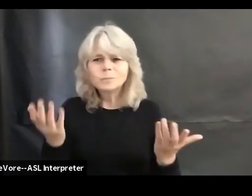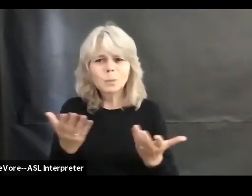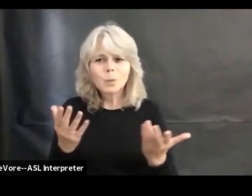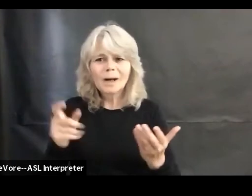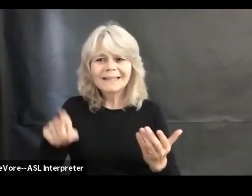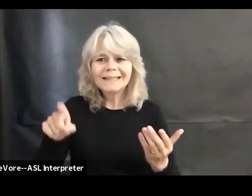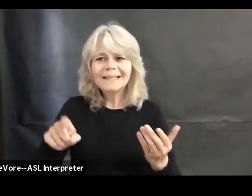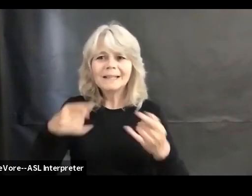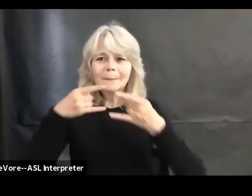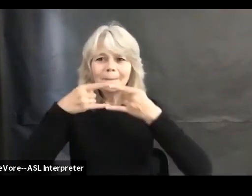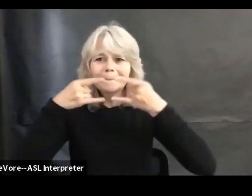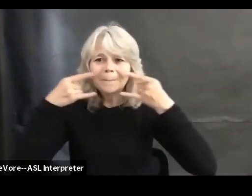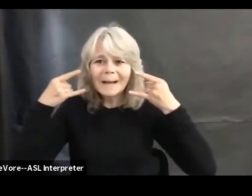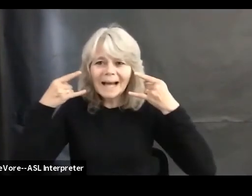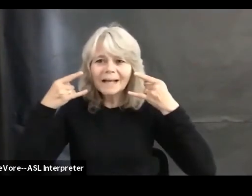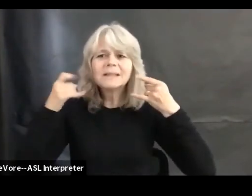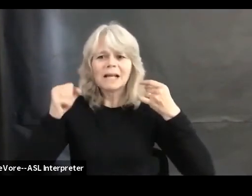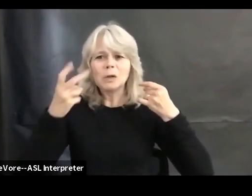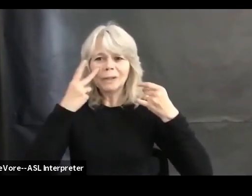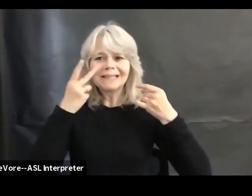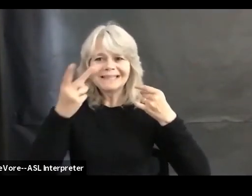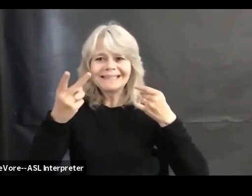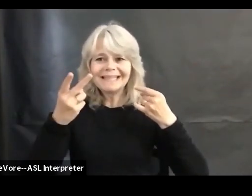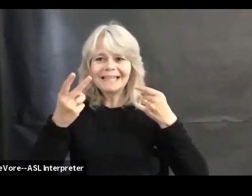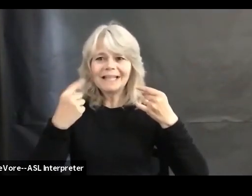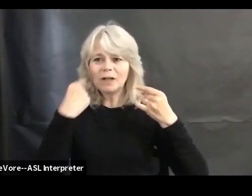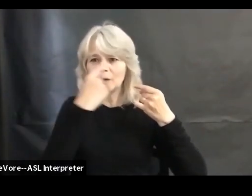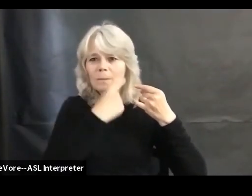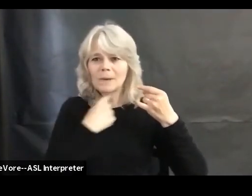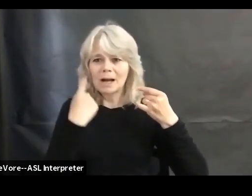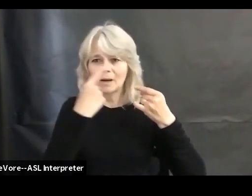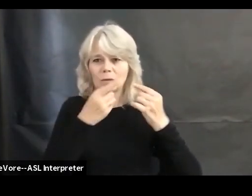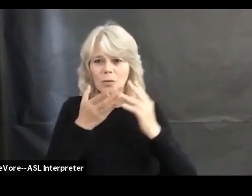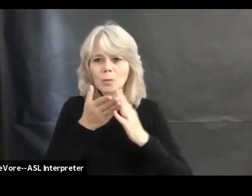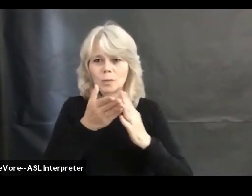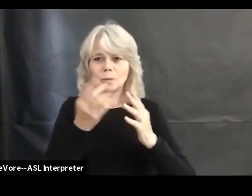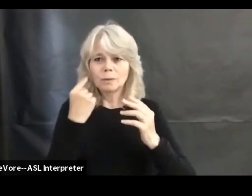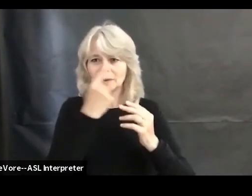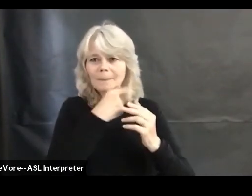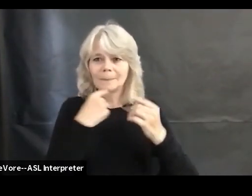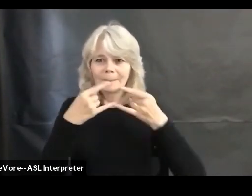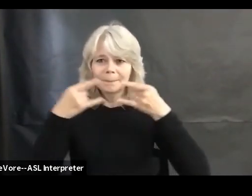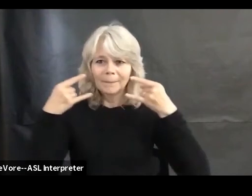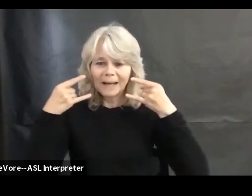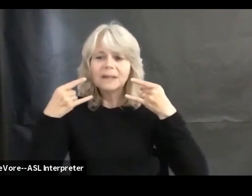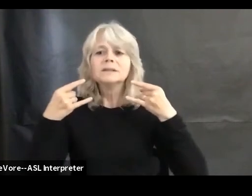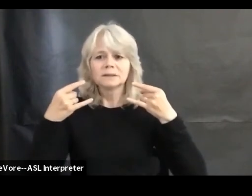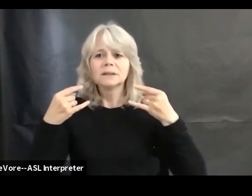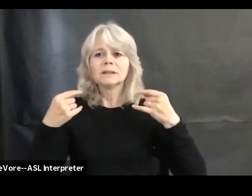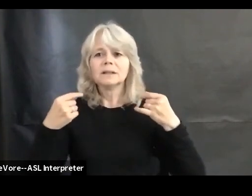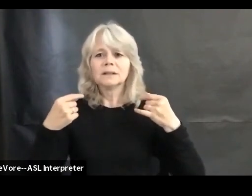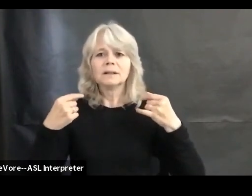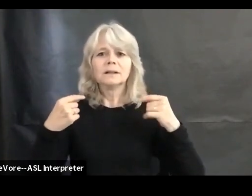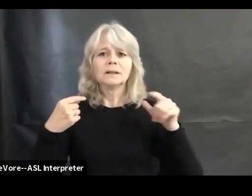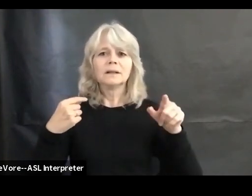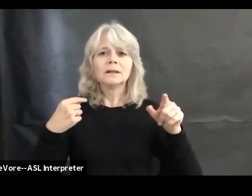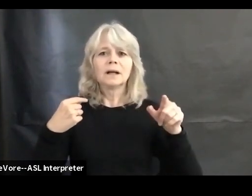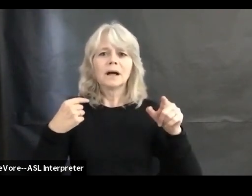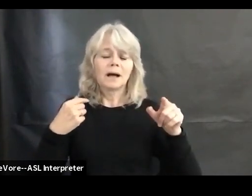let me know. I I have a resource for you. know others here in the Twin Cities are doing it, but I found out from